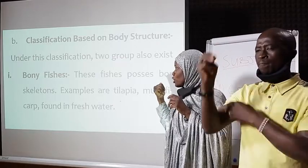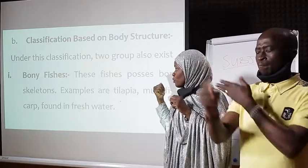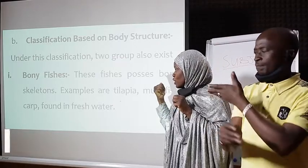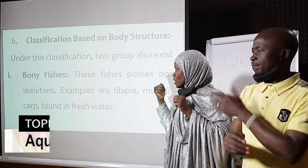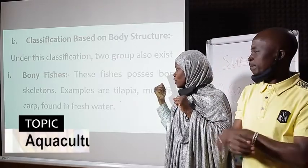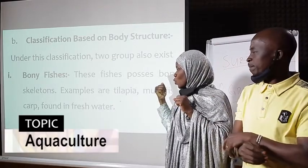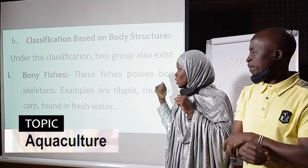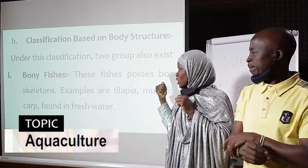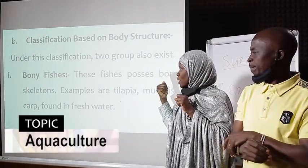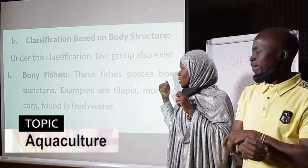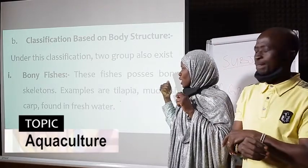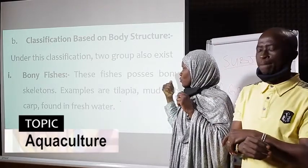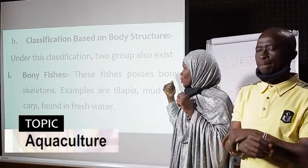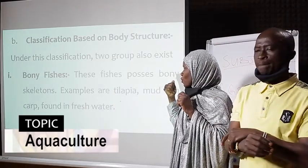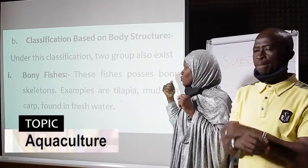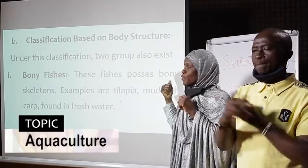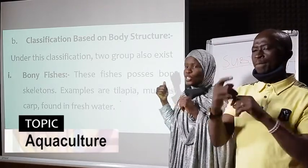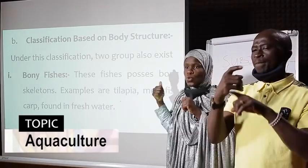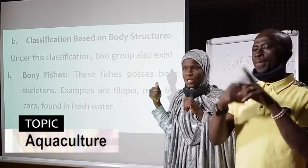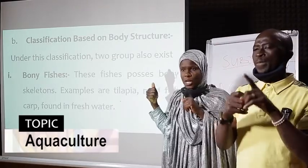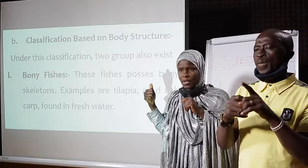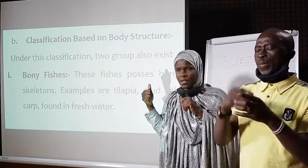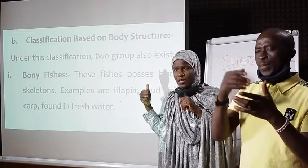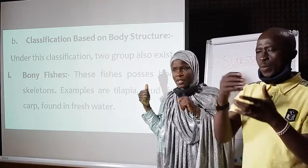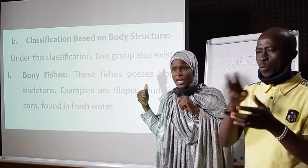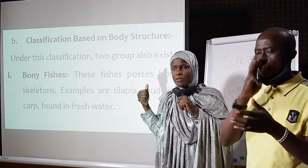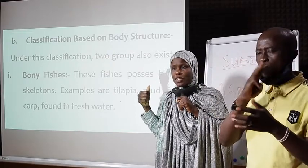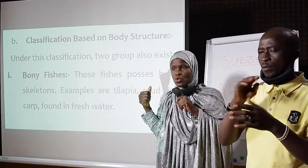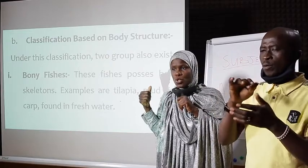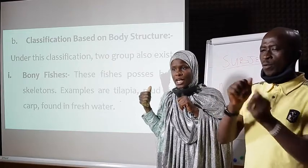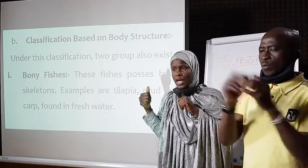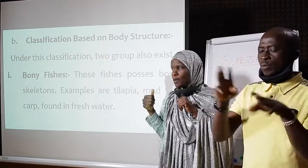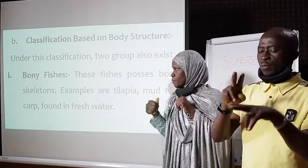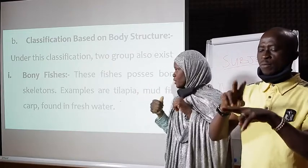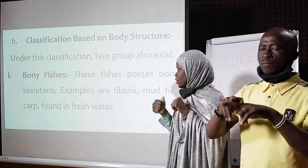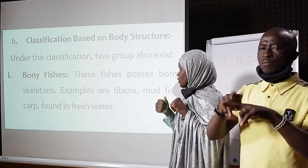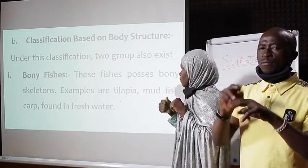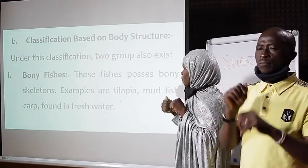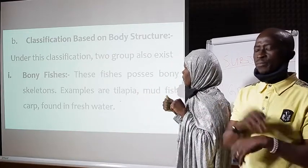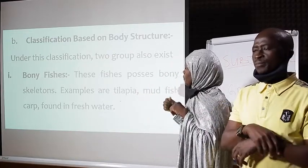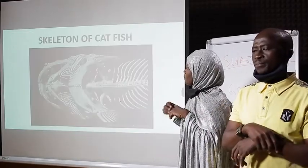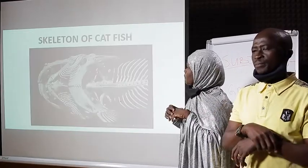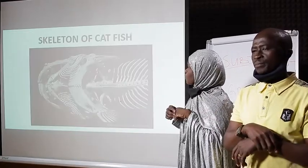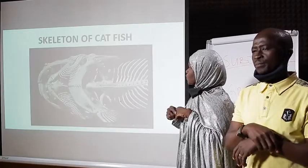bony fishes, they what? They are from fresh water. They are fresh water fish.